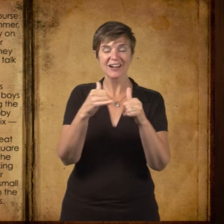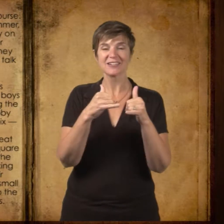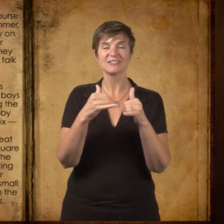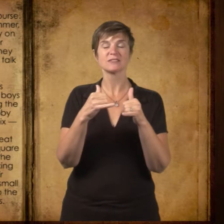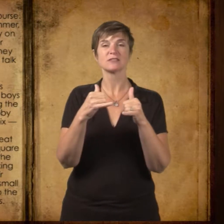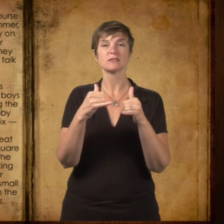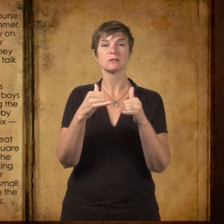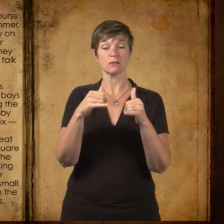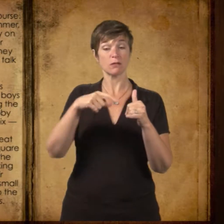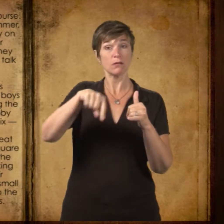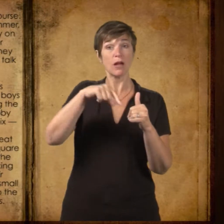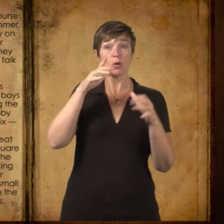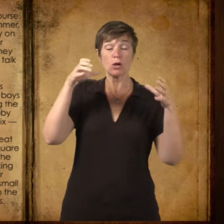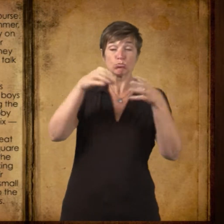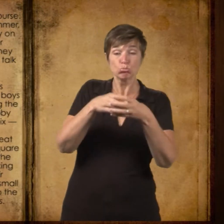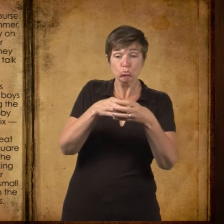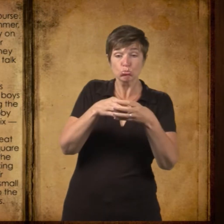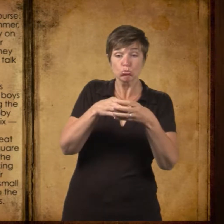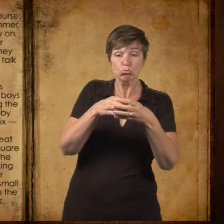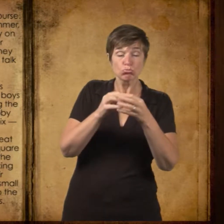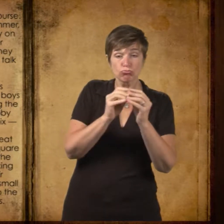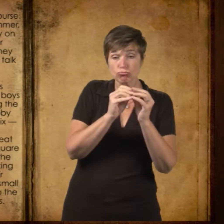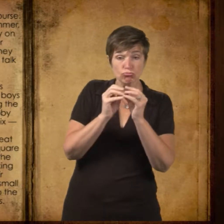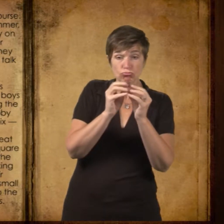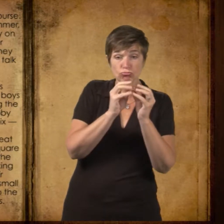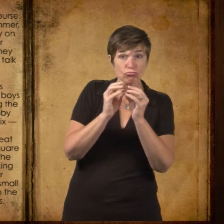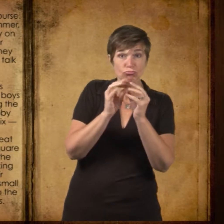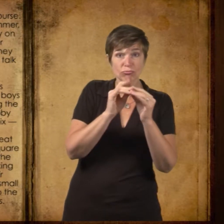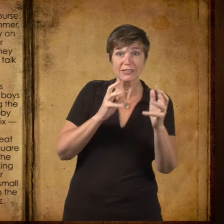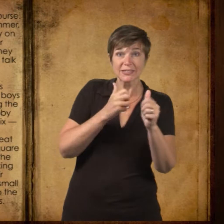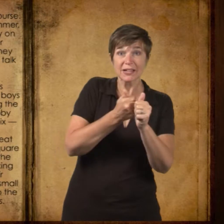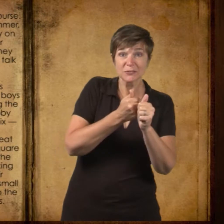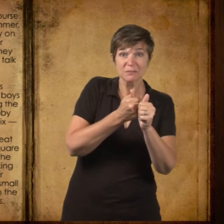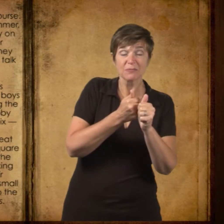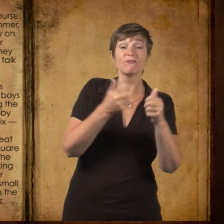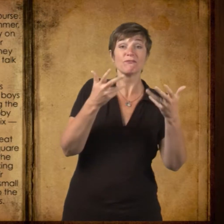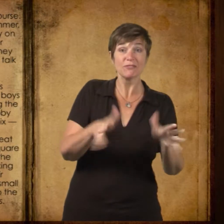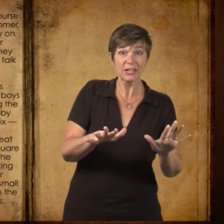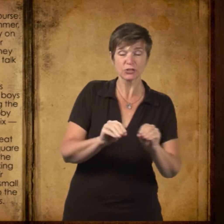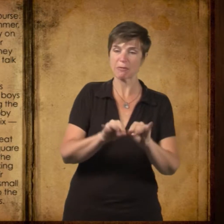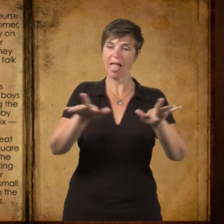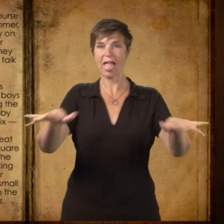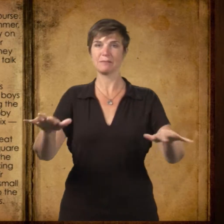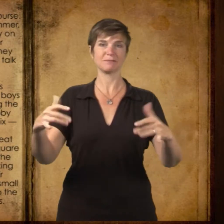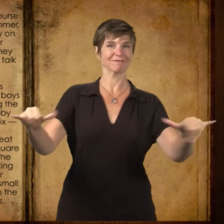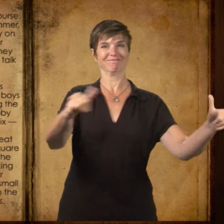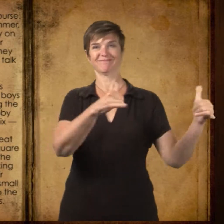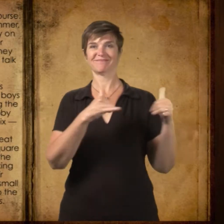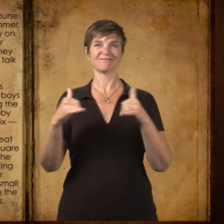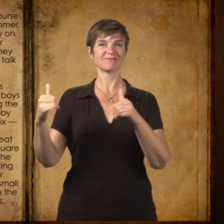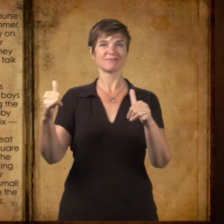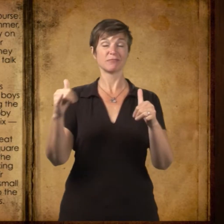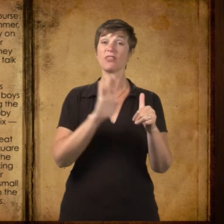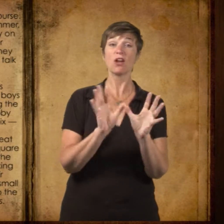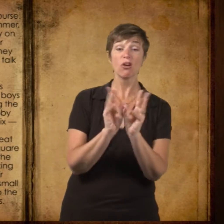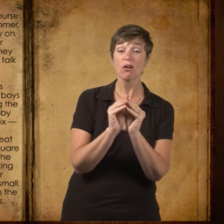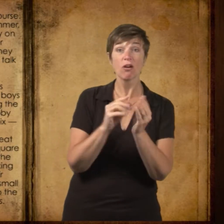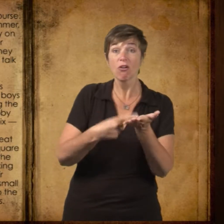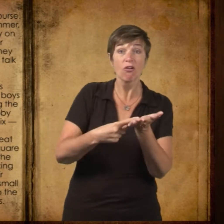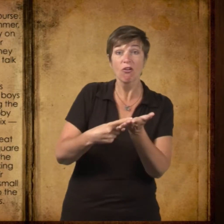tended to gather together quietly for a while before they broke into boisterous play, and their talk was still